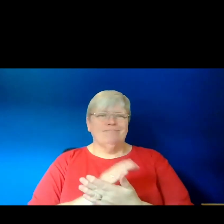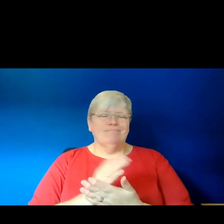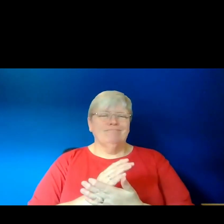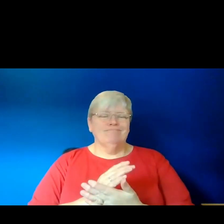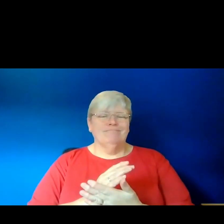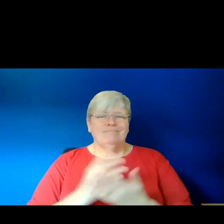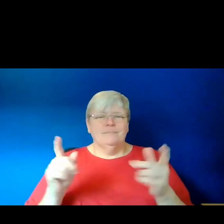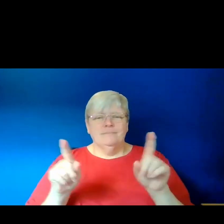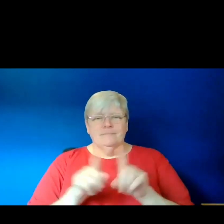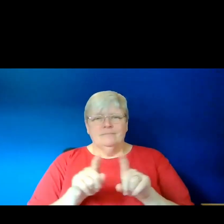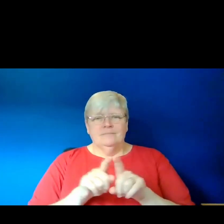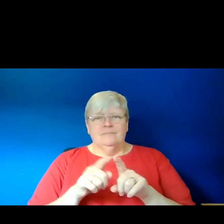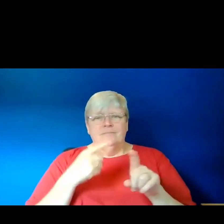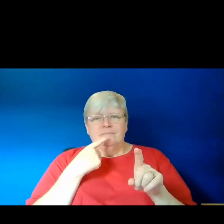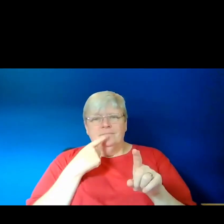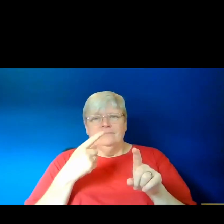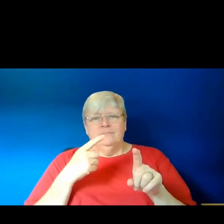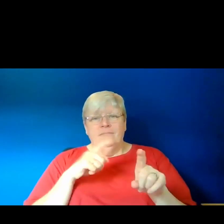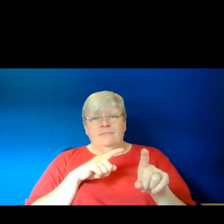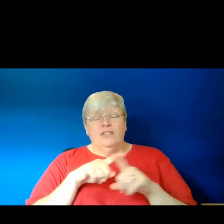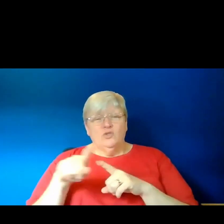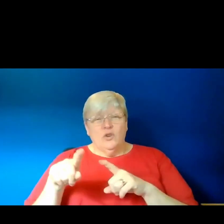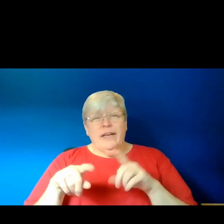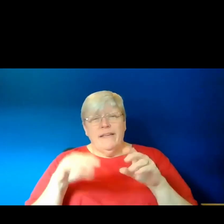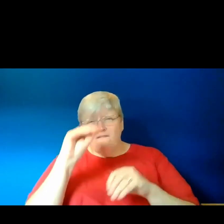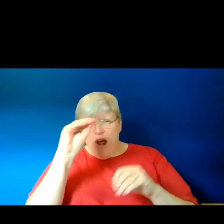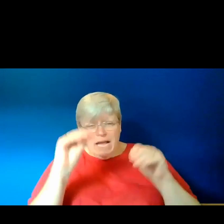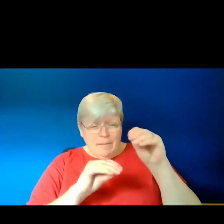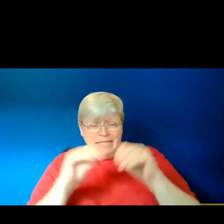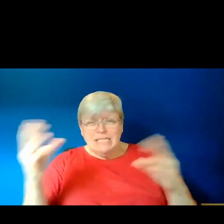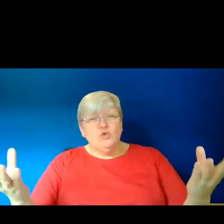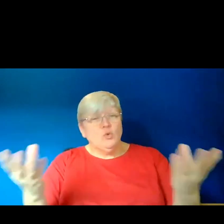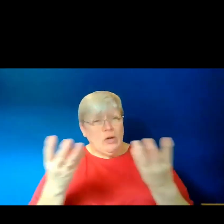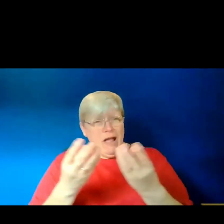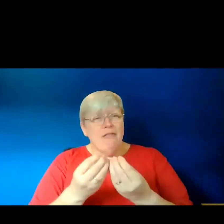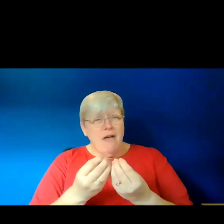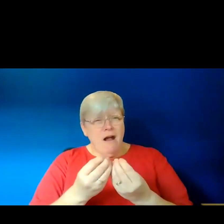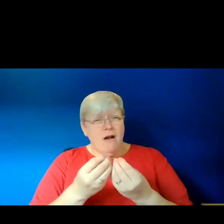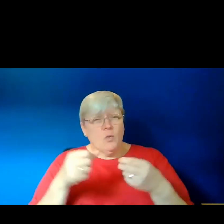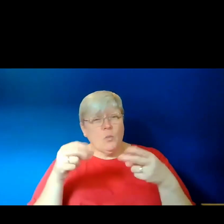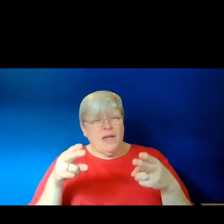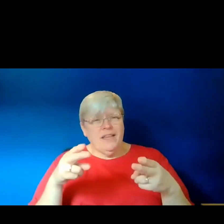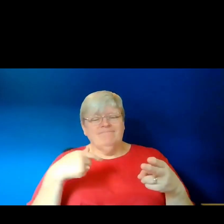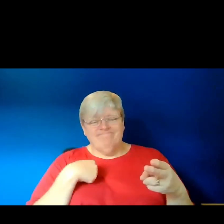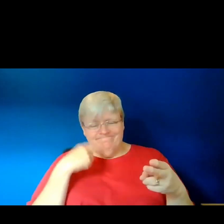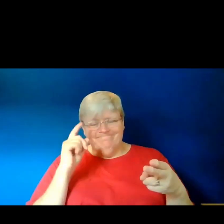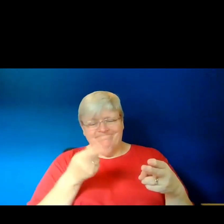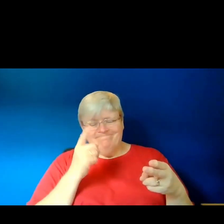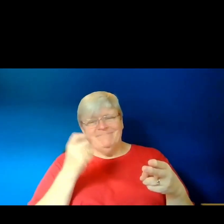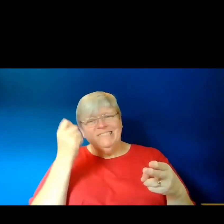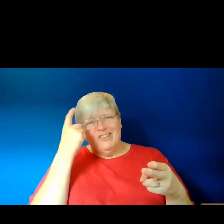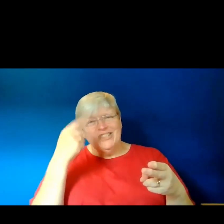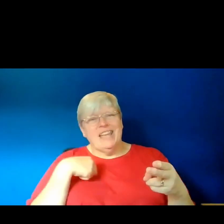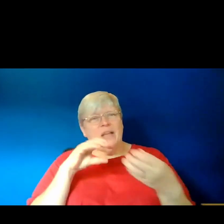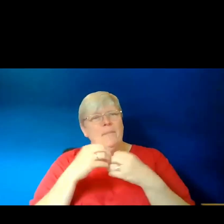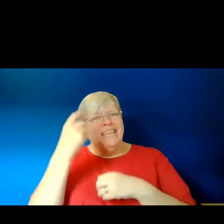And also, as I said, I try to piece the fragments of these stories together in a way that I can understand and that makes sense to